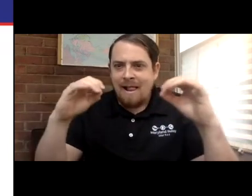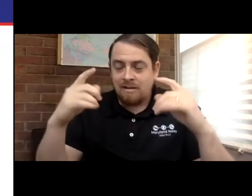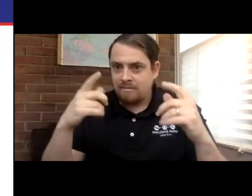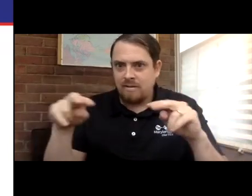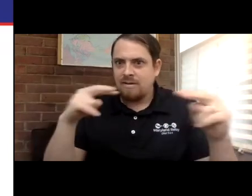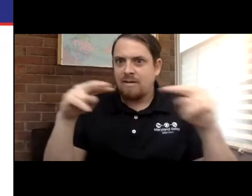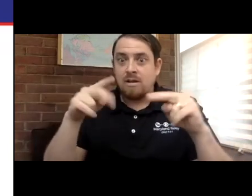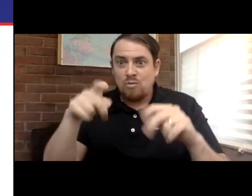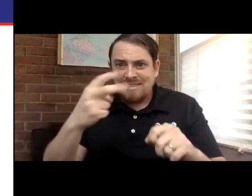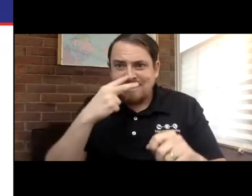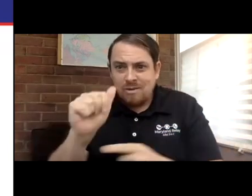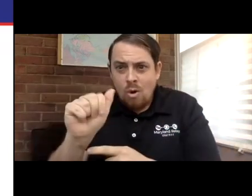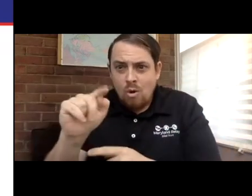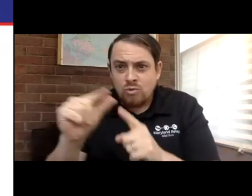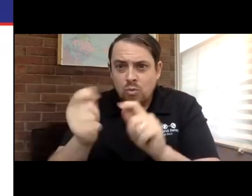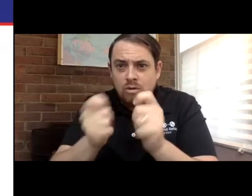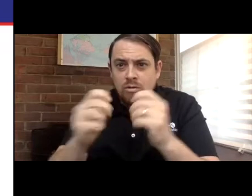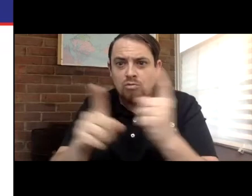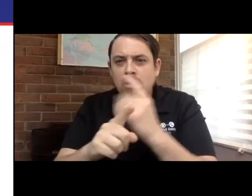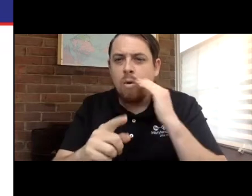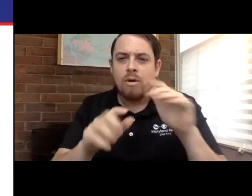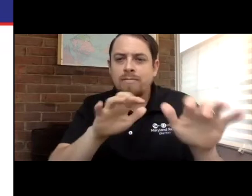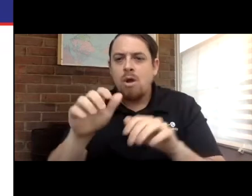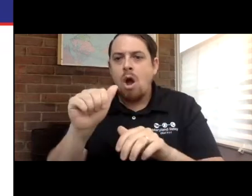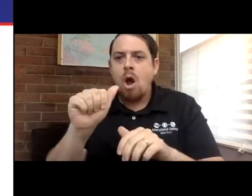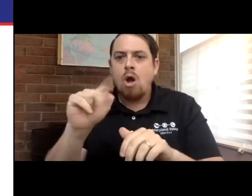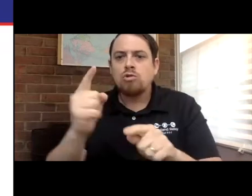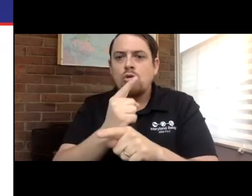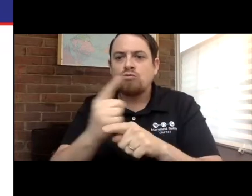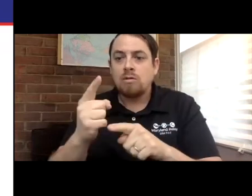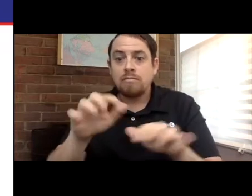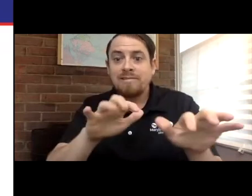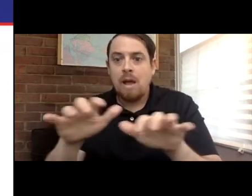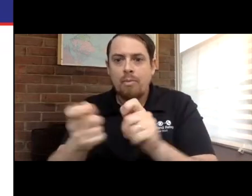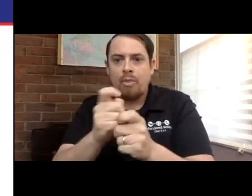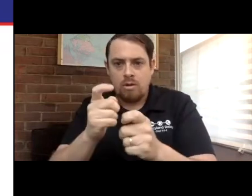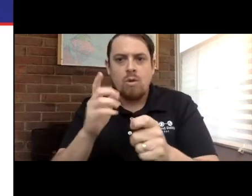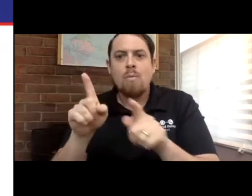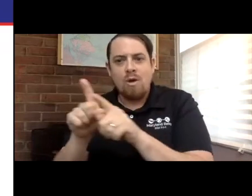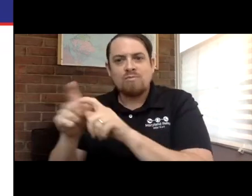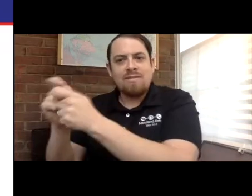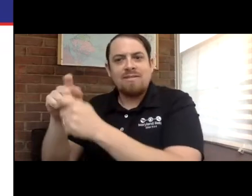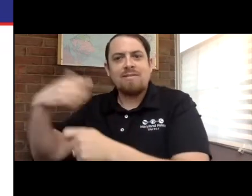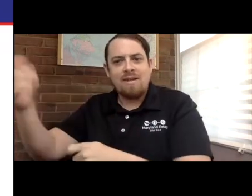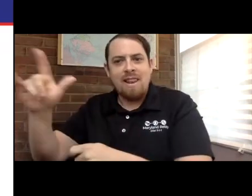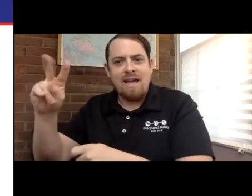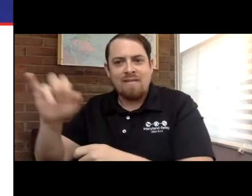It also allows you to type simultaneously. You can see people self-correcting in real time.